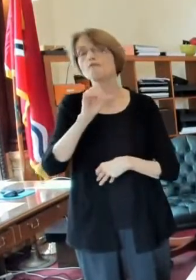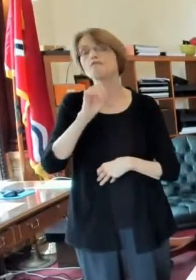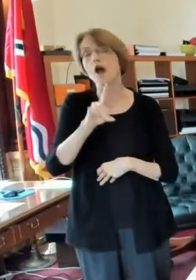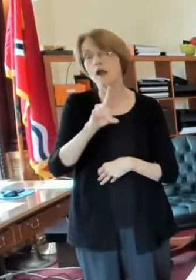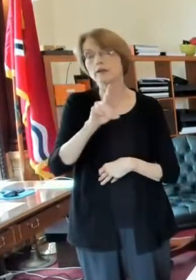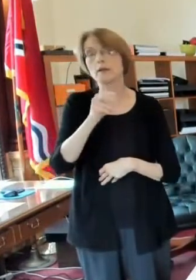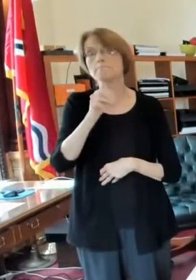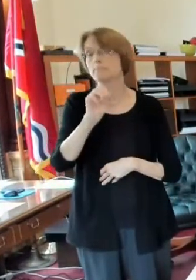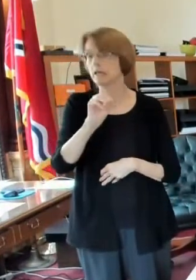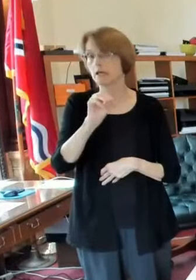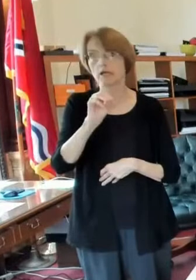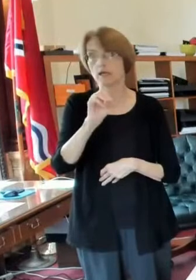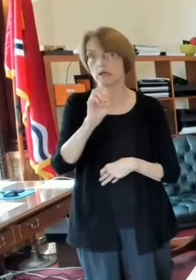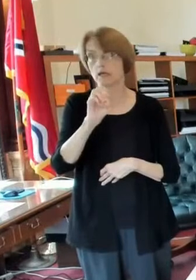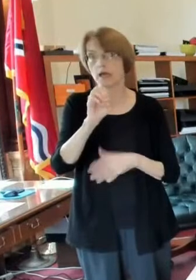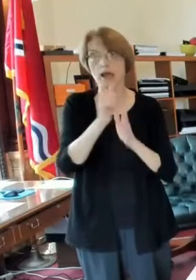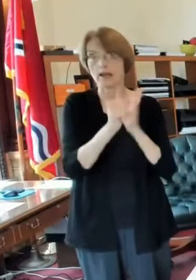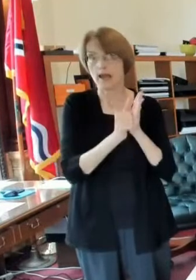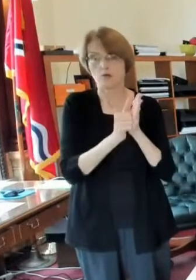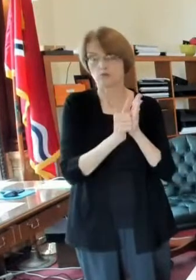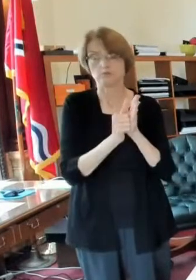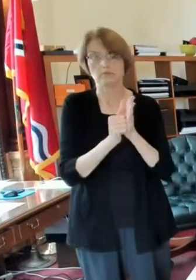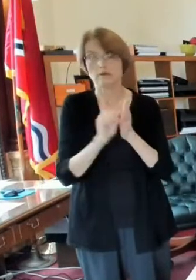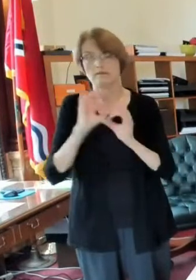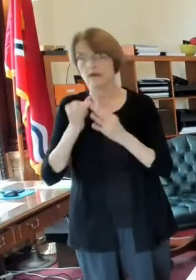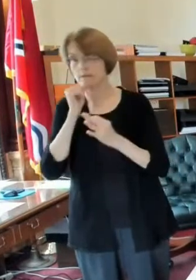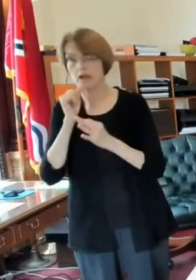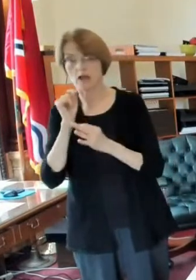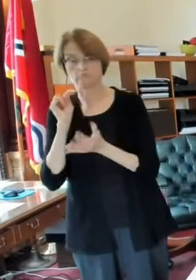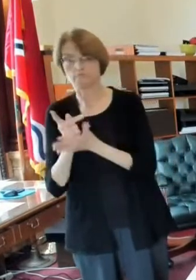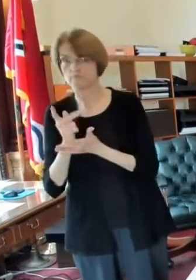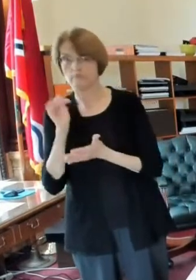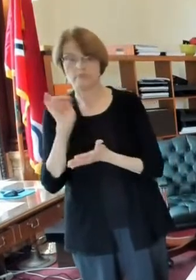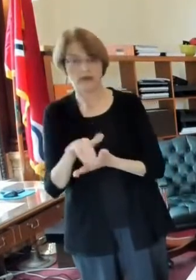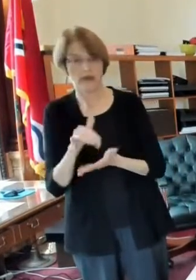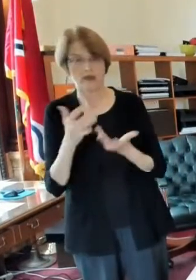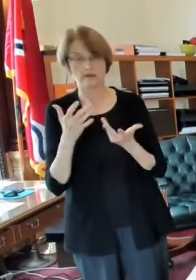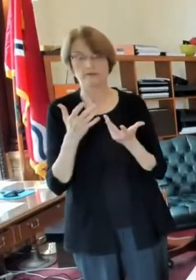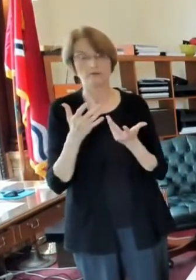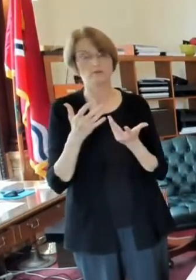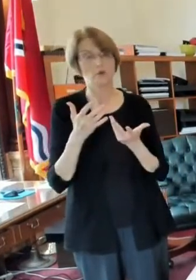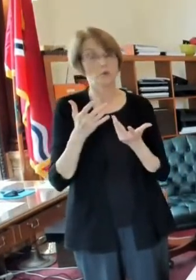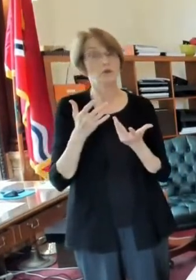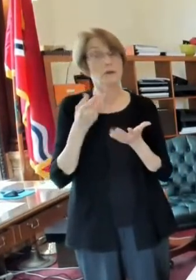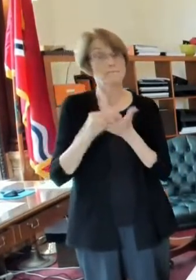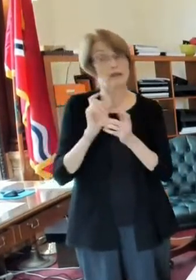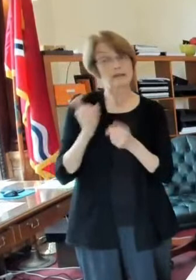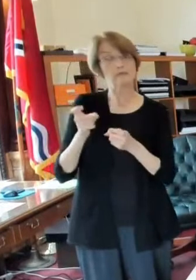none of that that they have authorized so best places is backstoppers